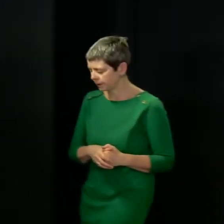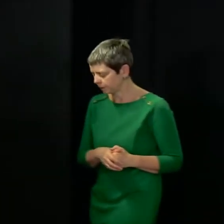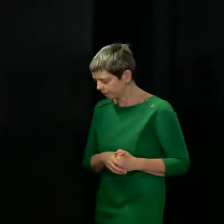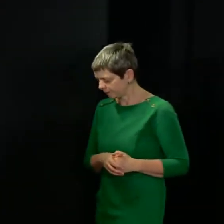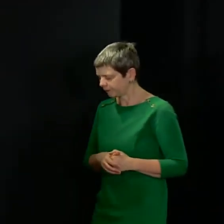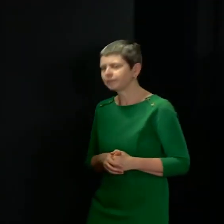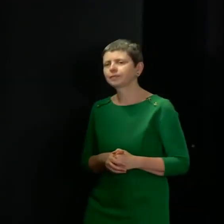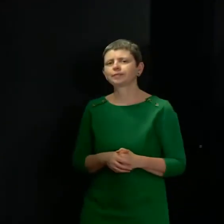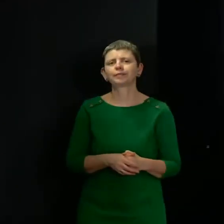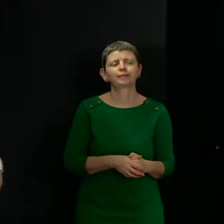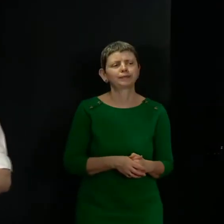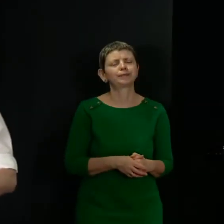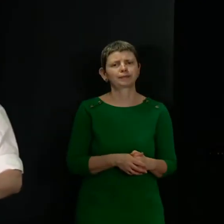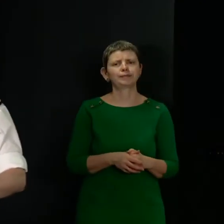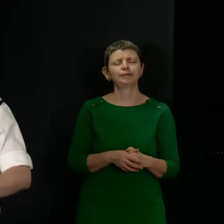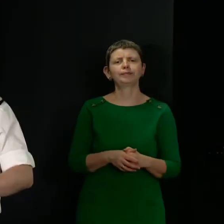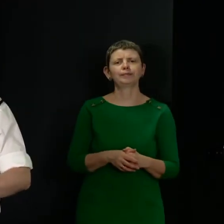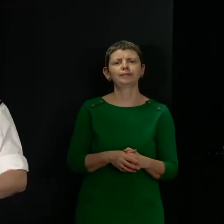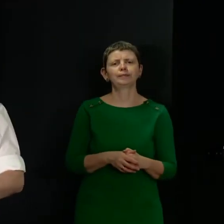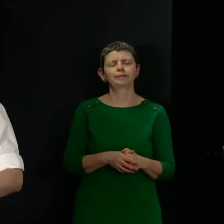On your first point,